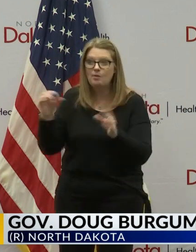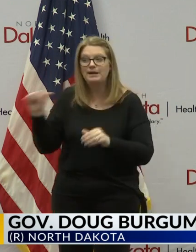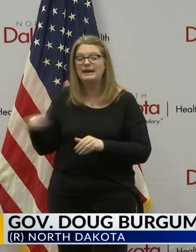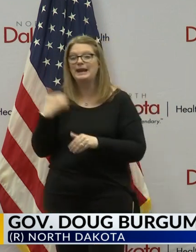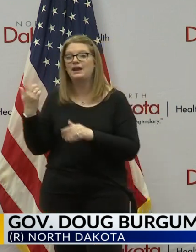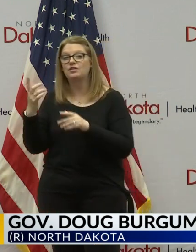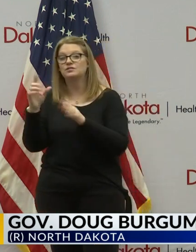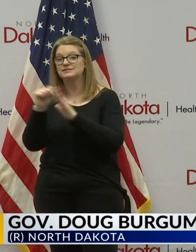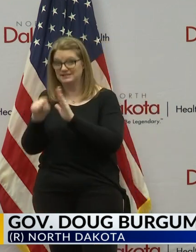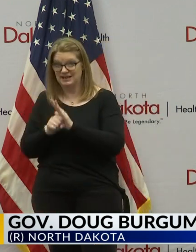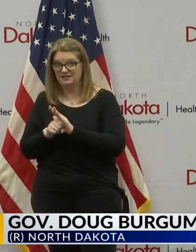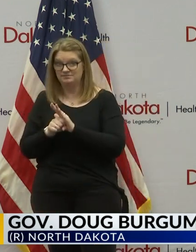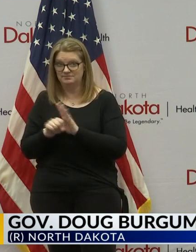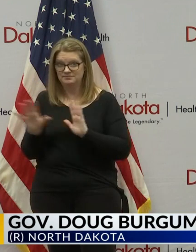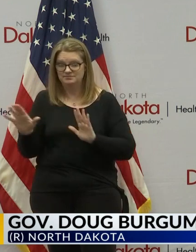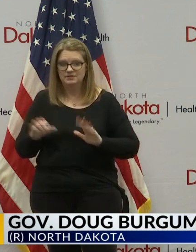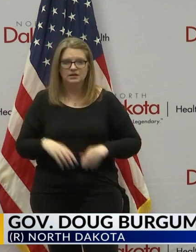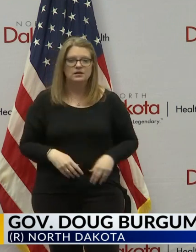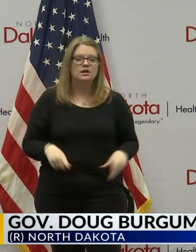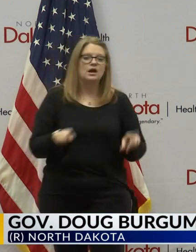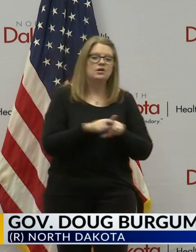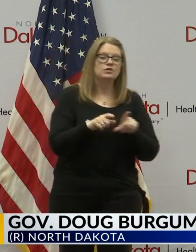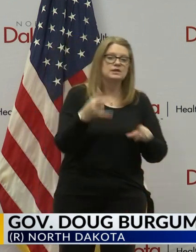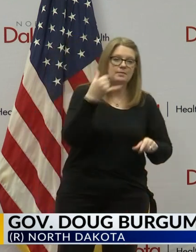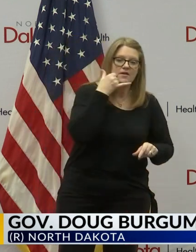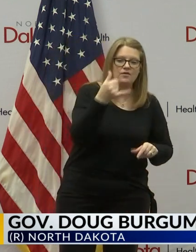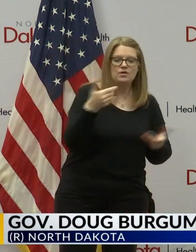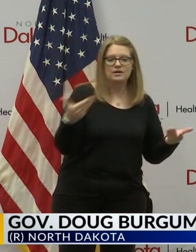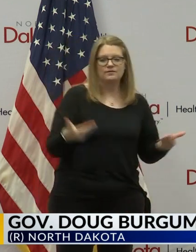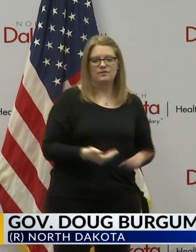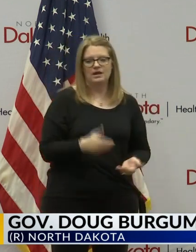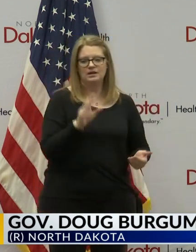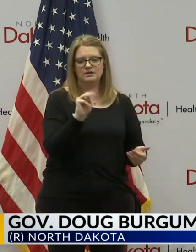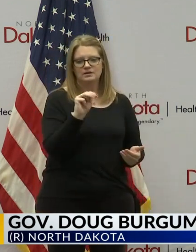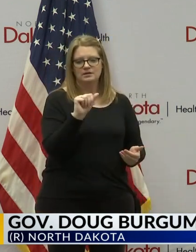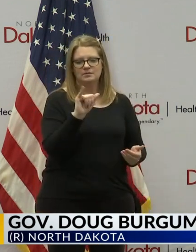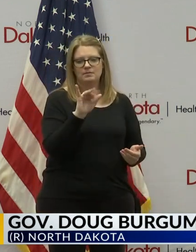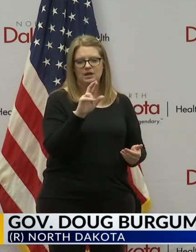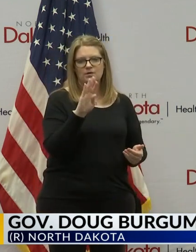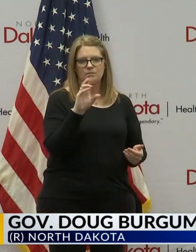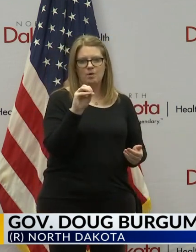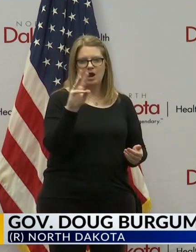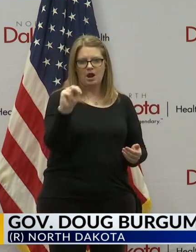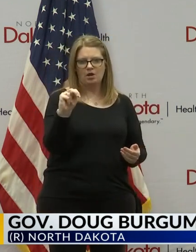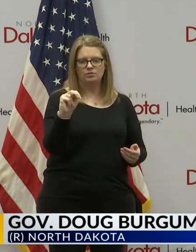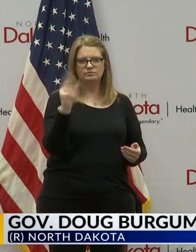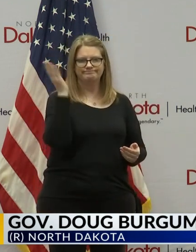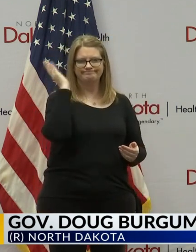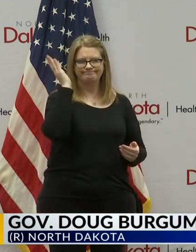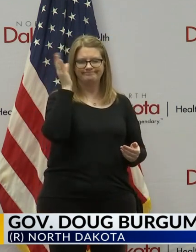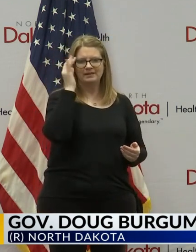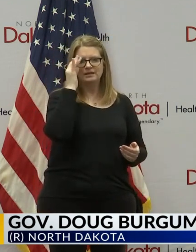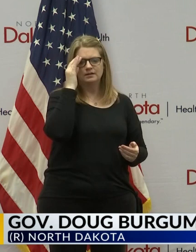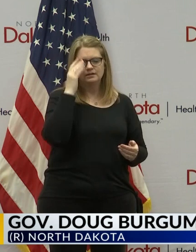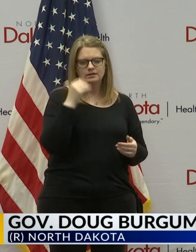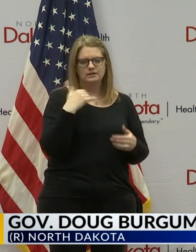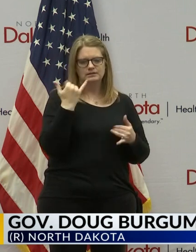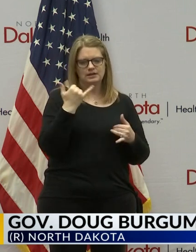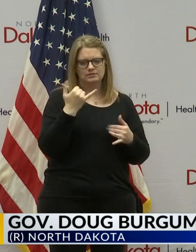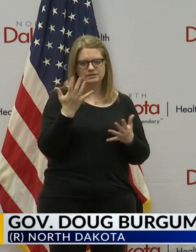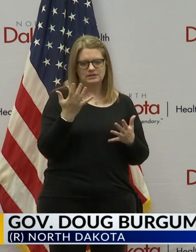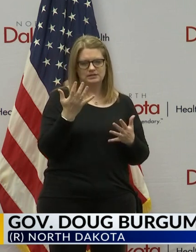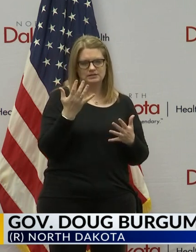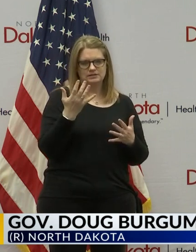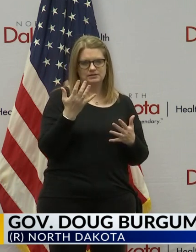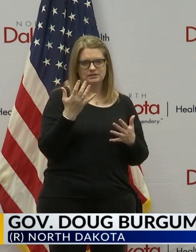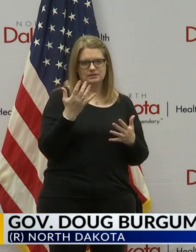Next up, by phone, we'd like to invite Mayor Brown to make a few remarks. And I, as, as he comes online, I